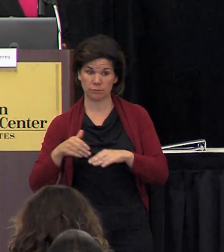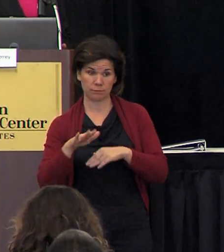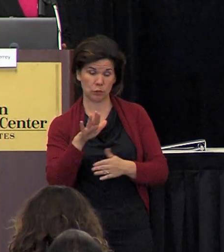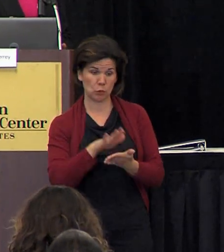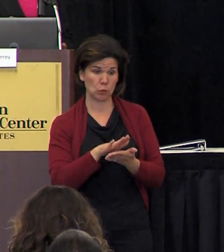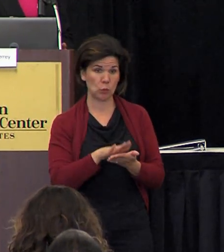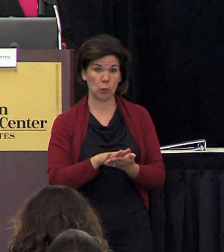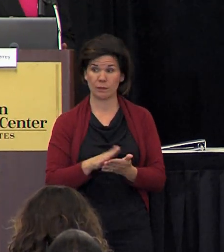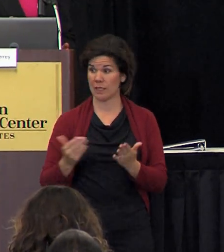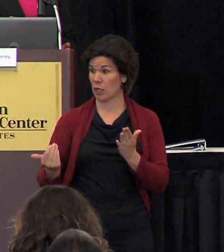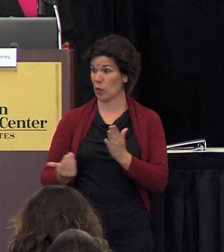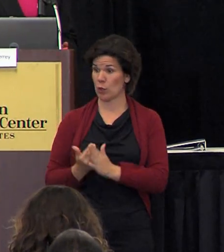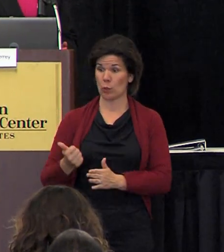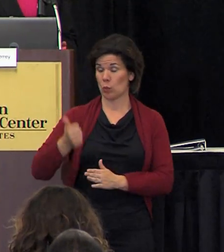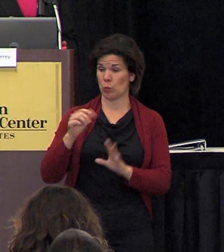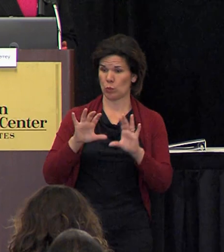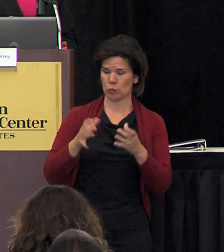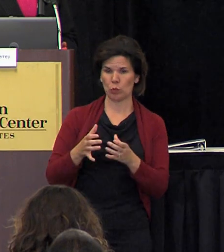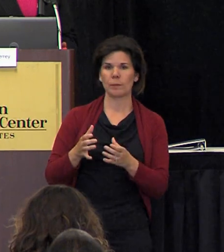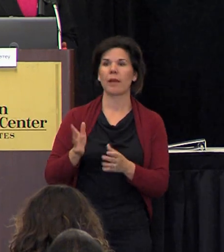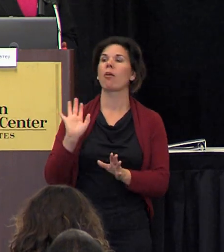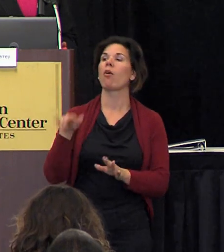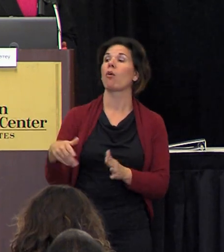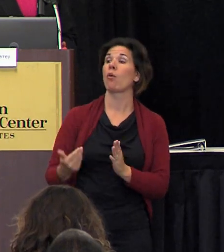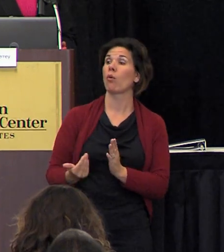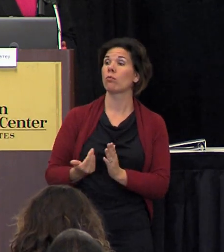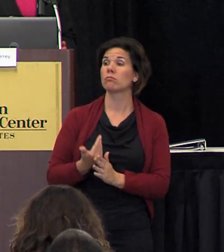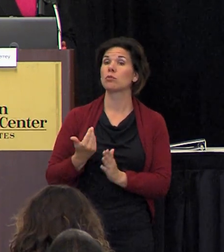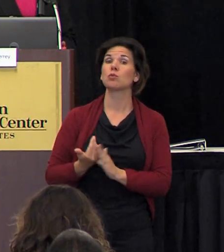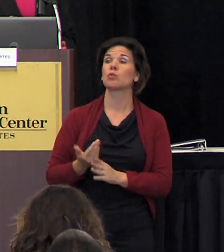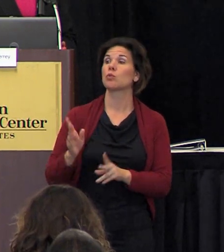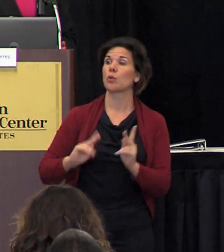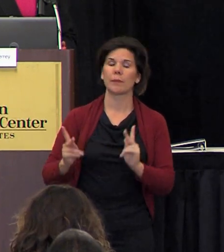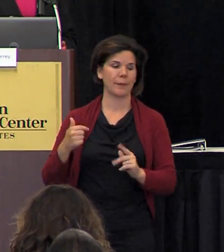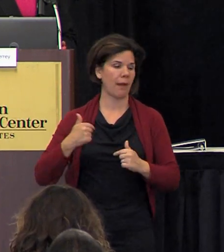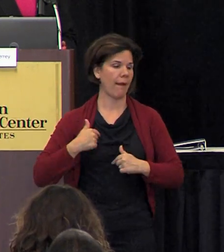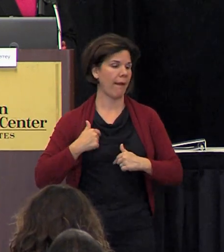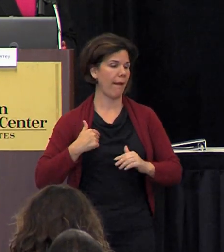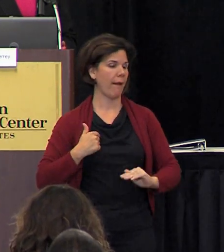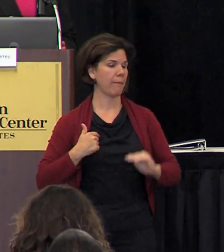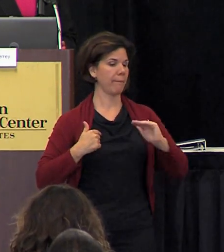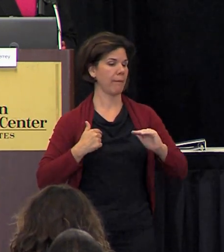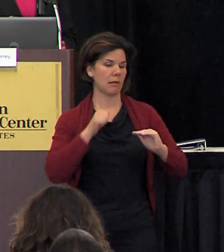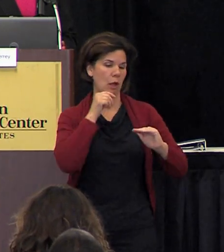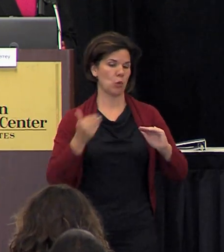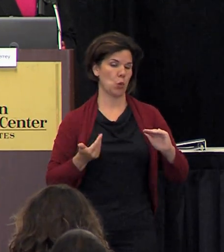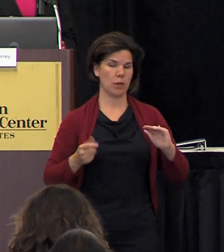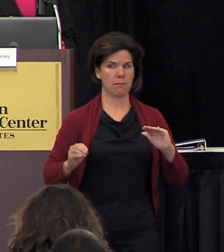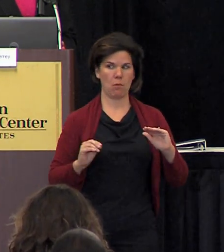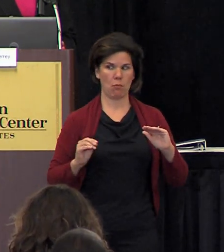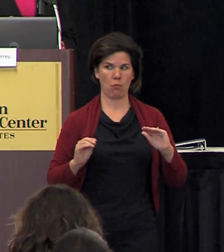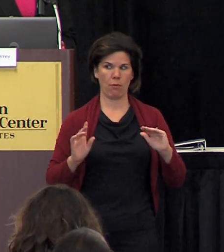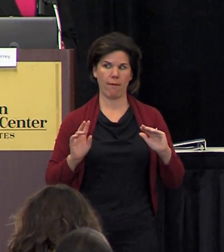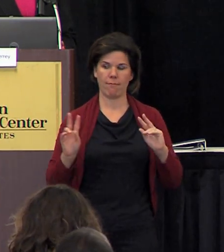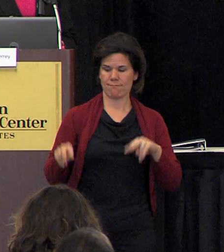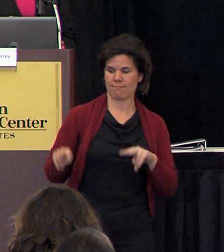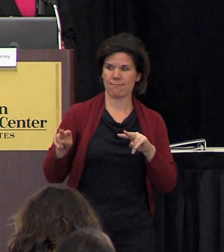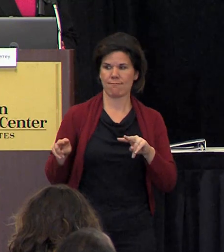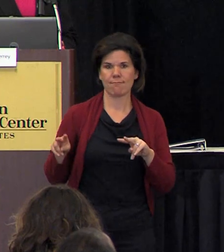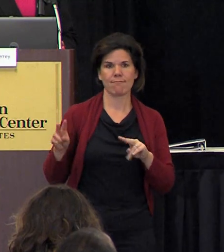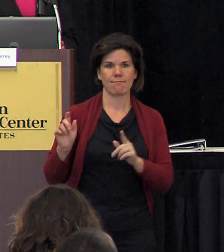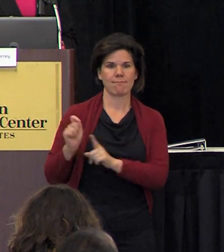whoever the newest population is they're like oh good that just got me higher up on the rung so now i can um